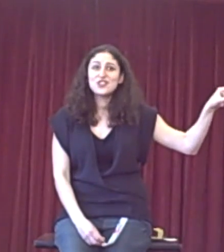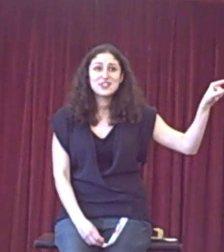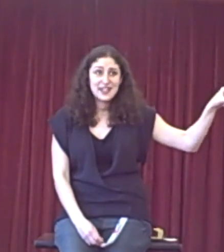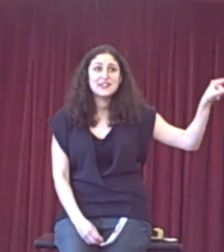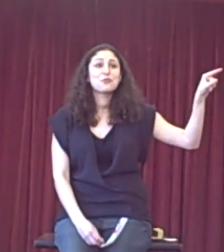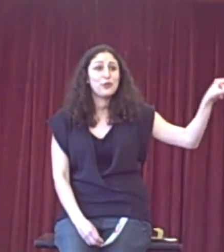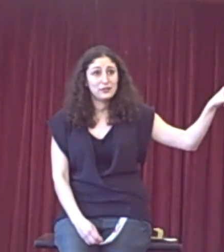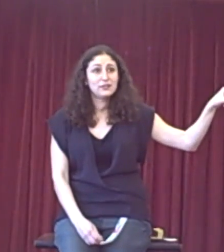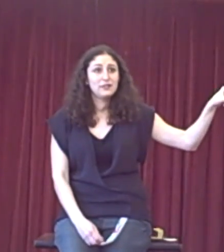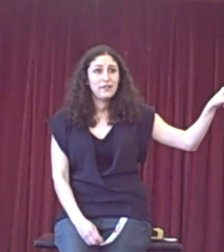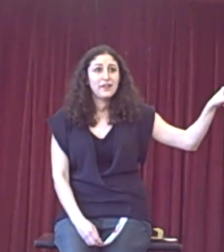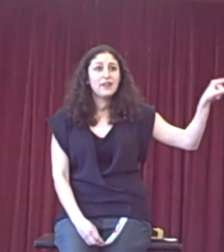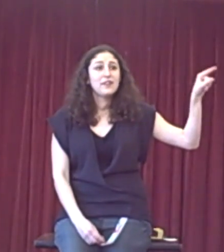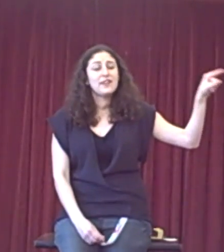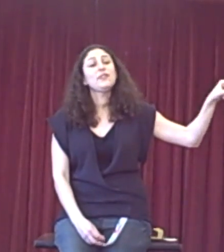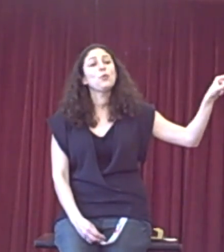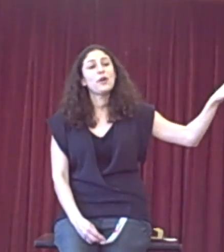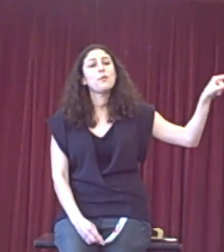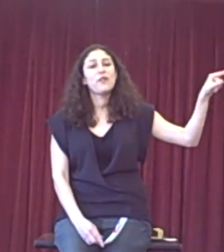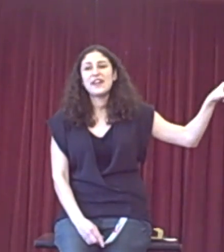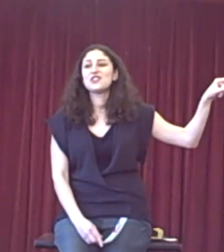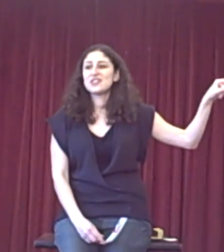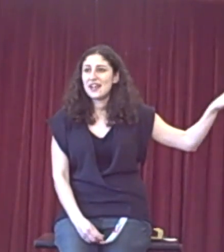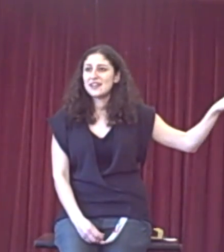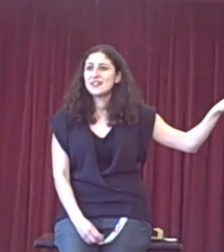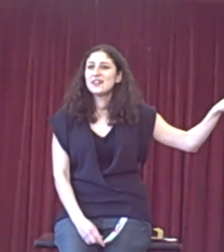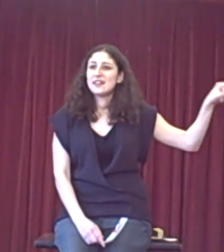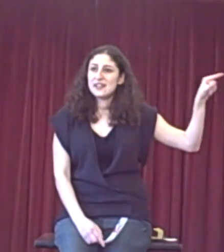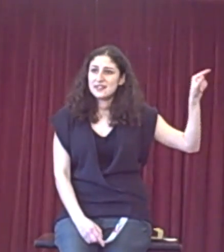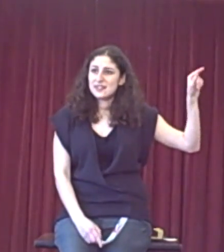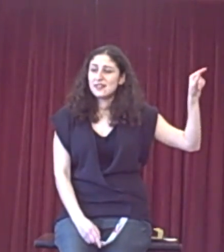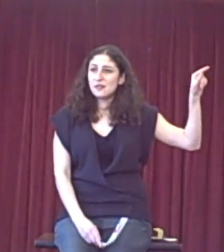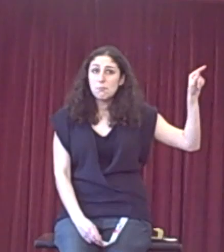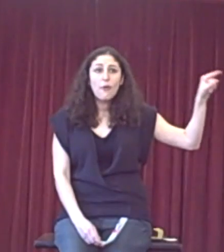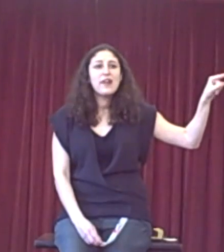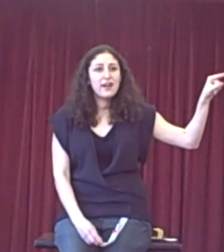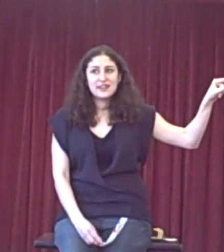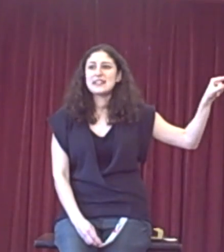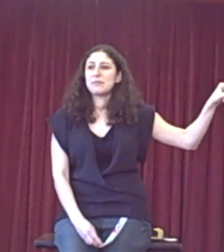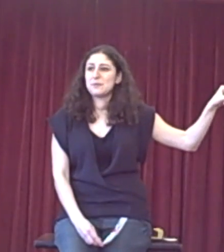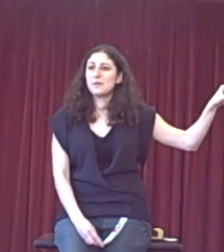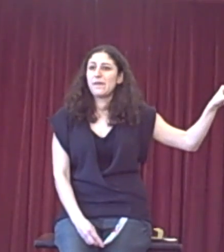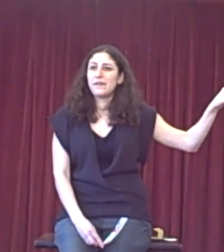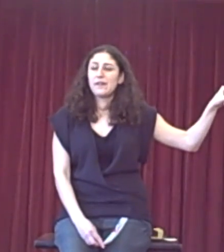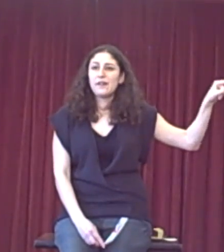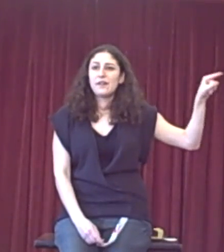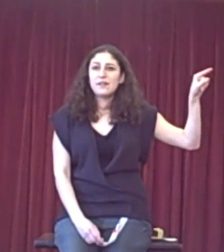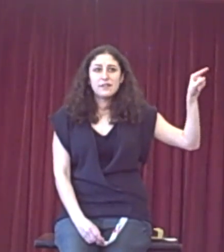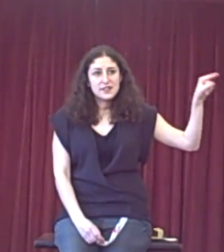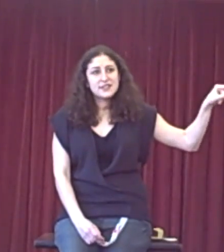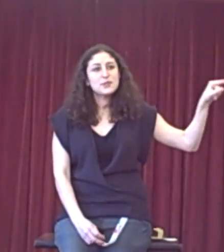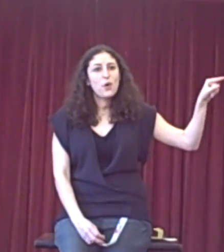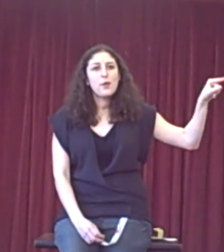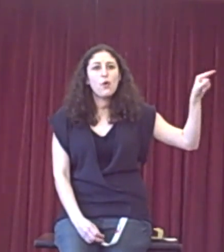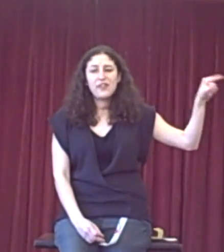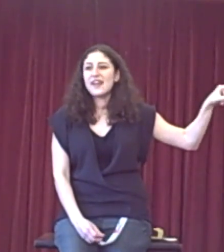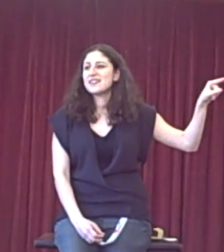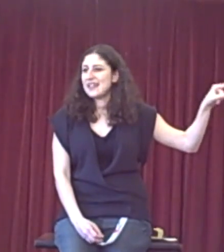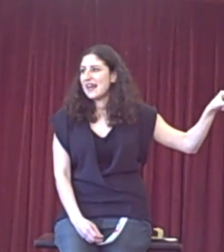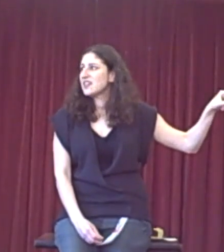just said is wrong. This is why what they just said is morally unacceptable. This is why what they said